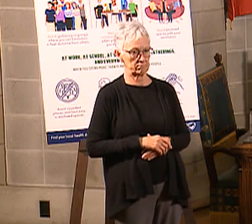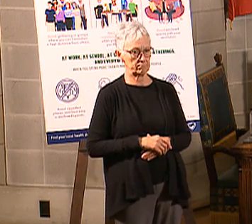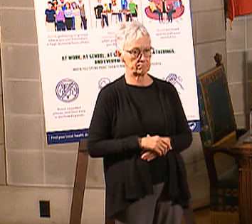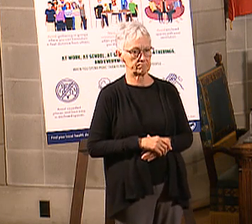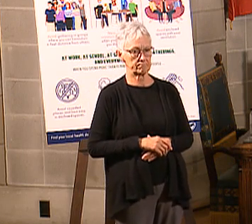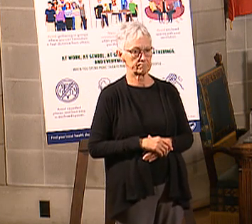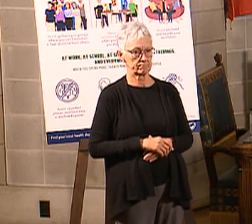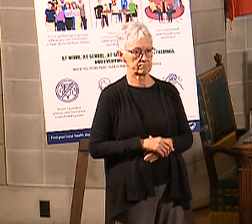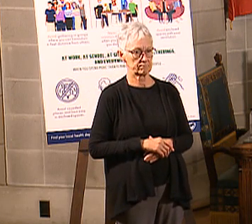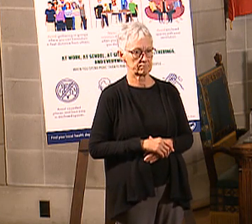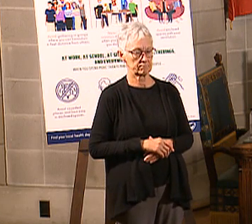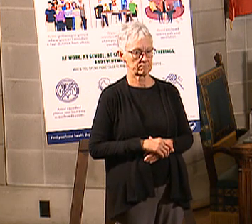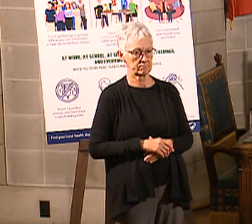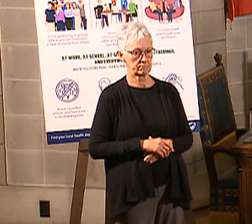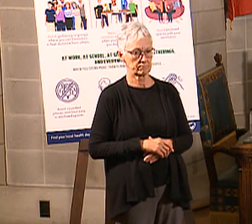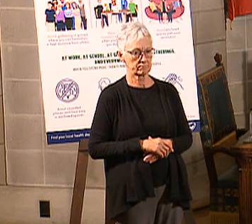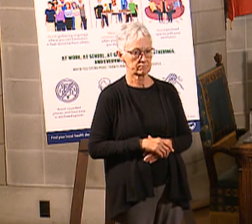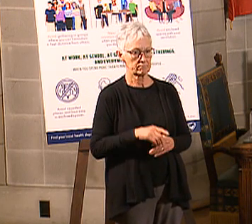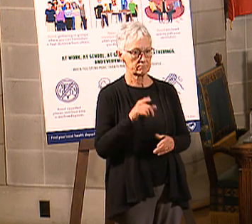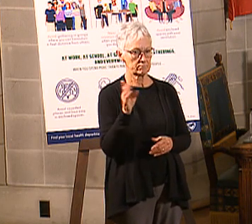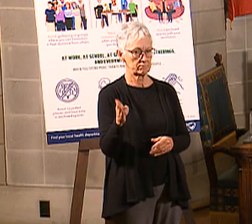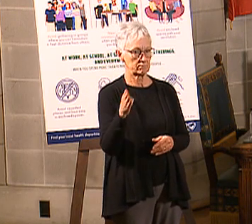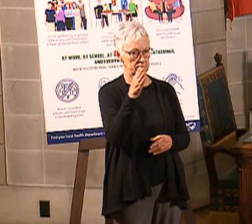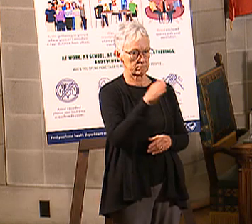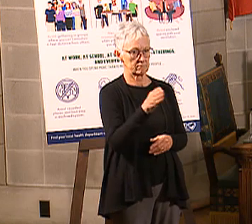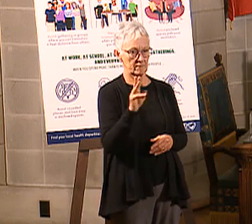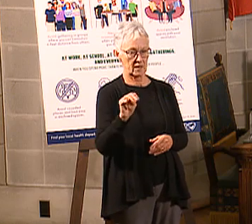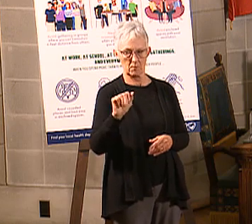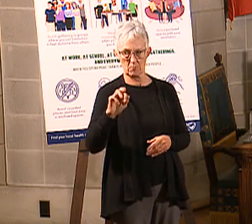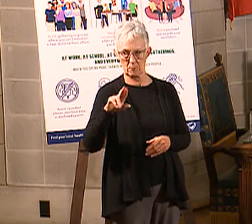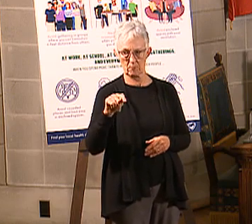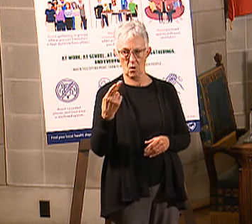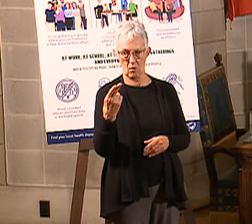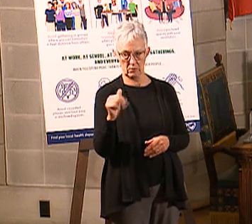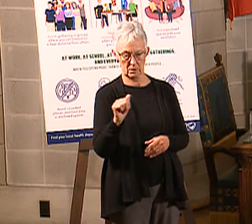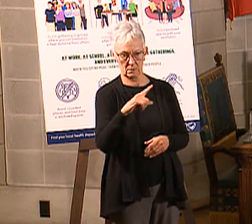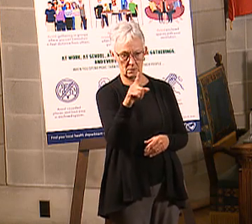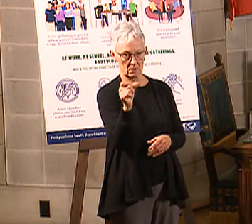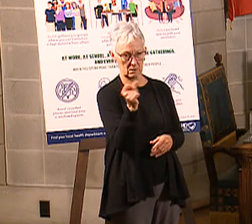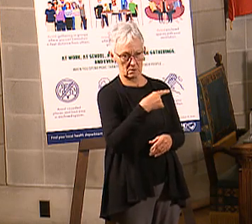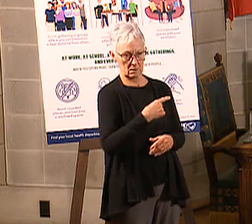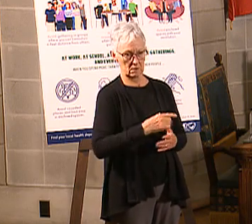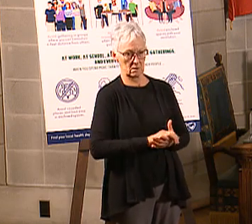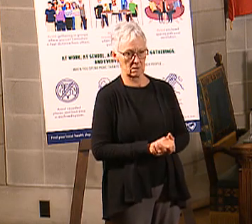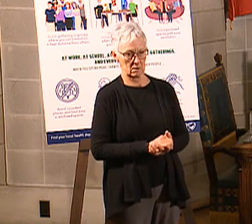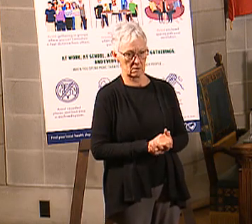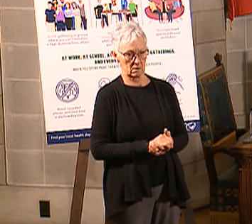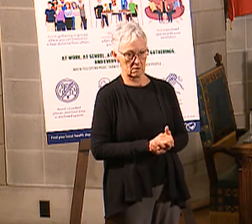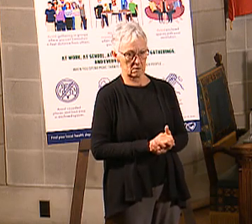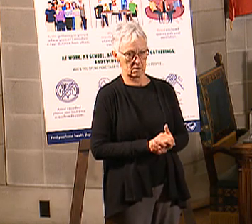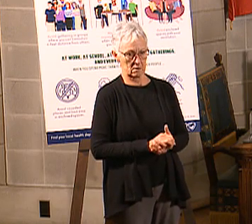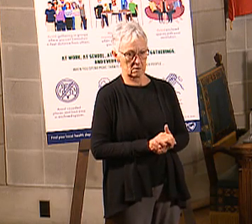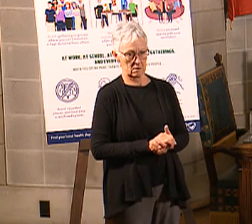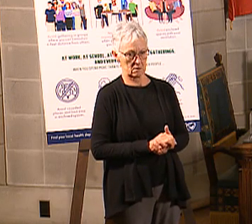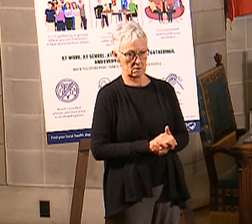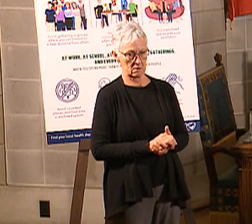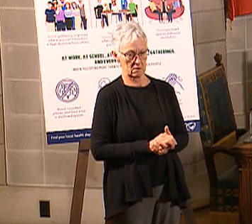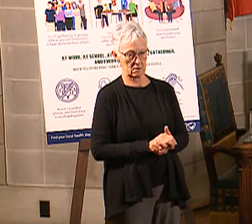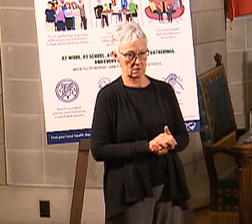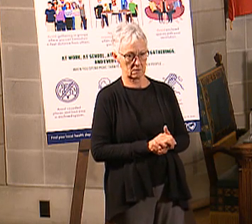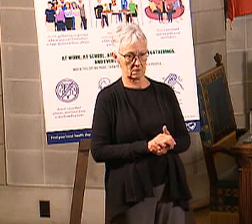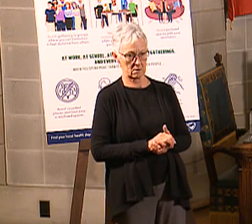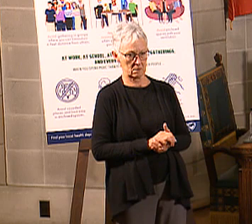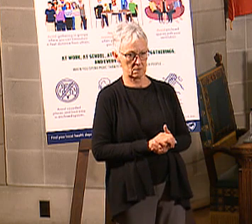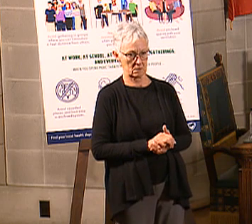And so, who then will be, do you have special workers who will be doing all